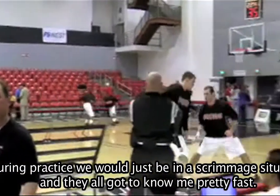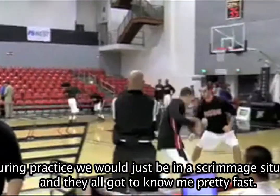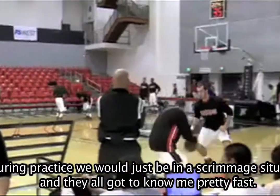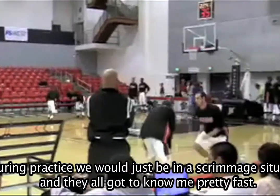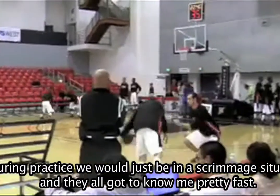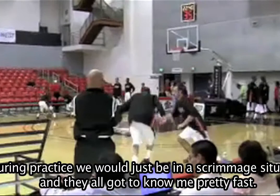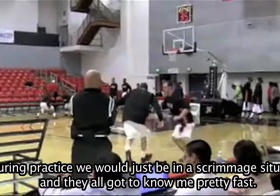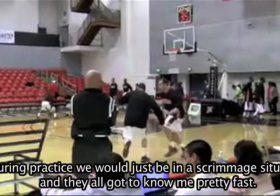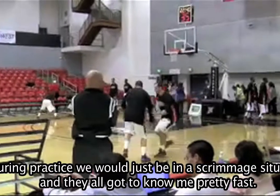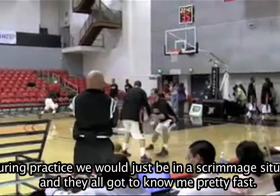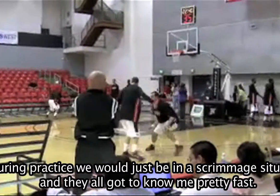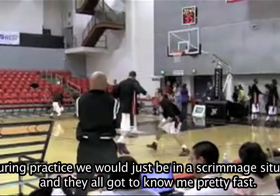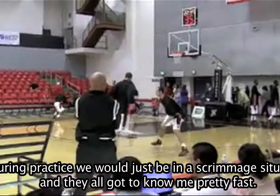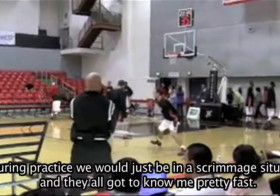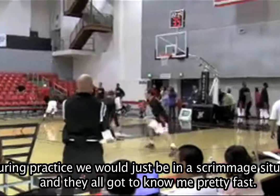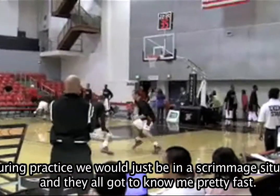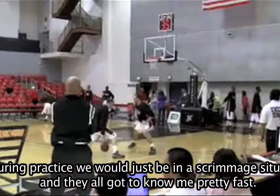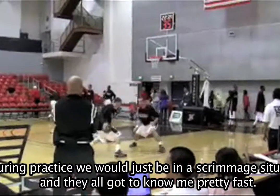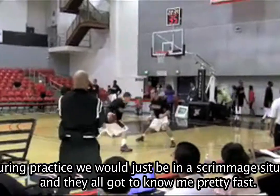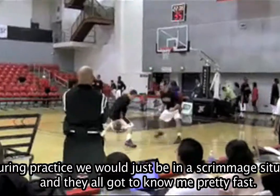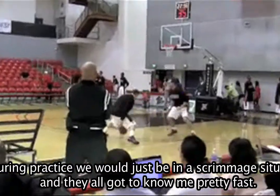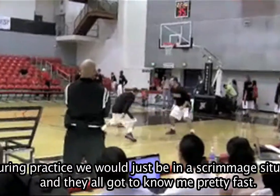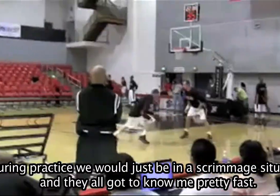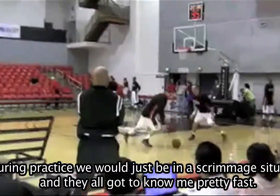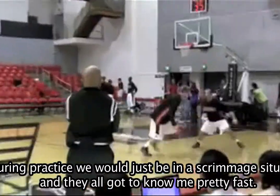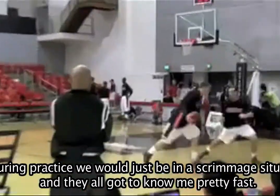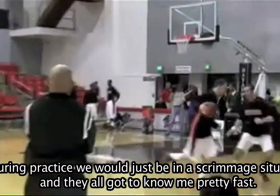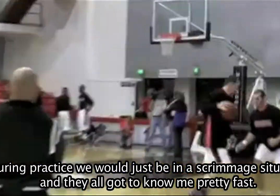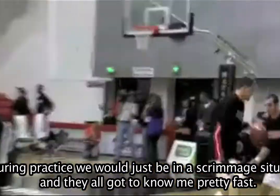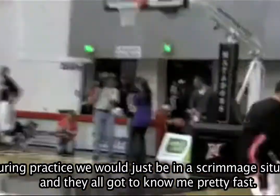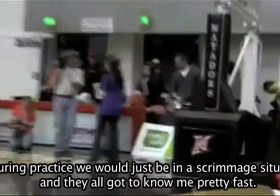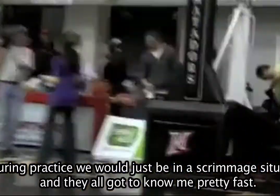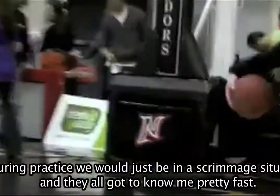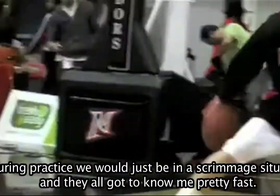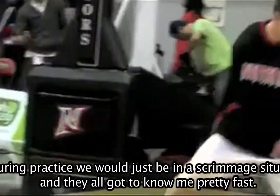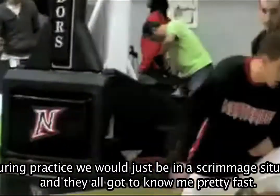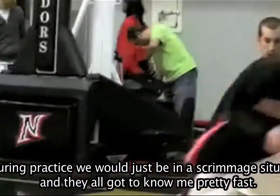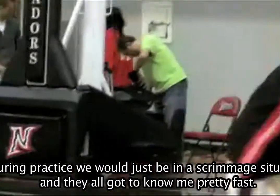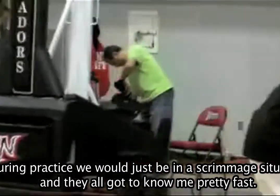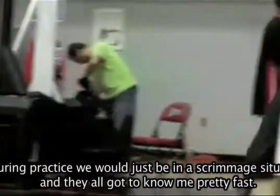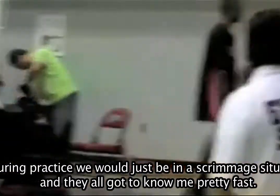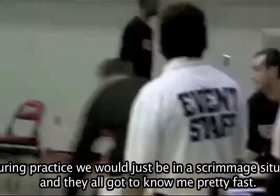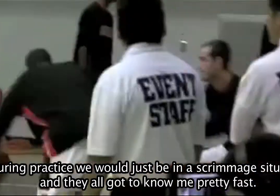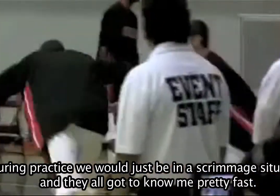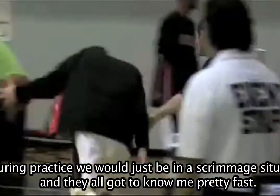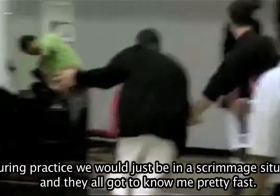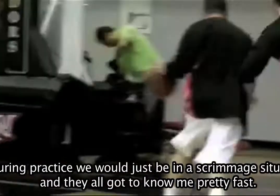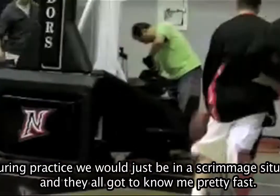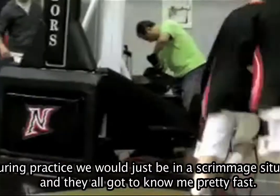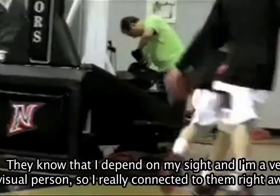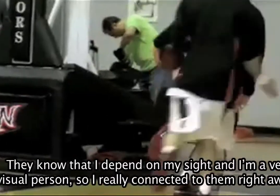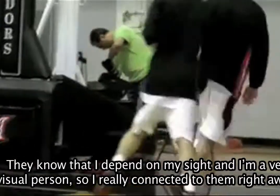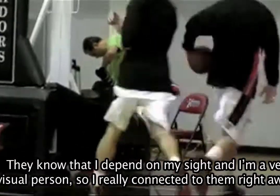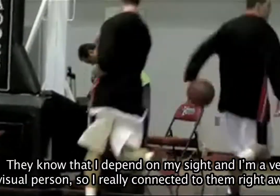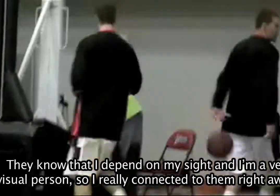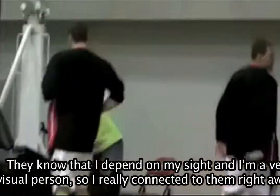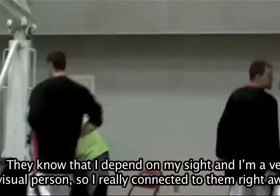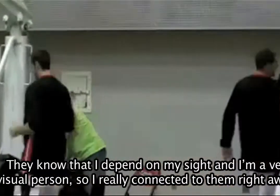just be in a scrimmage situation, and they all got to know me pretty fast, and they know that I depend on my